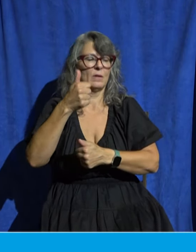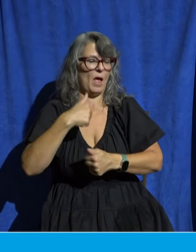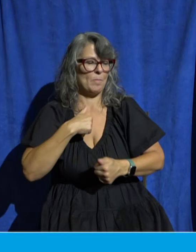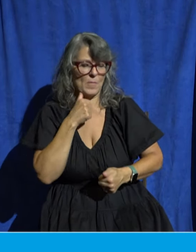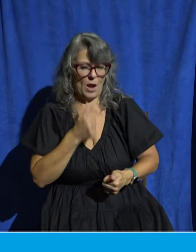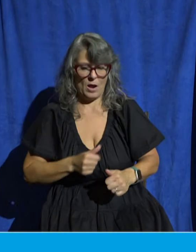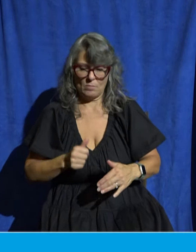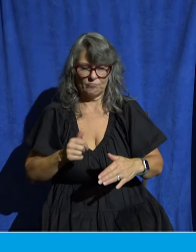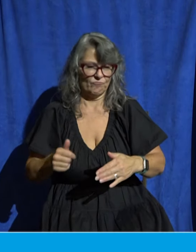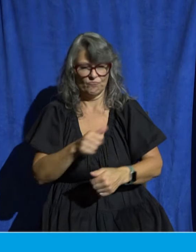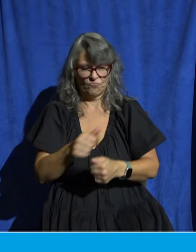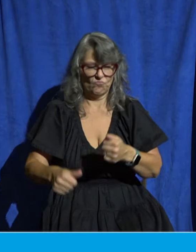cautions us against that